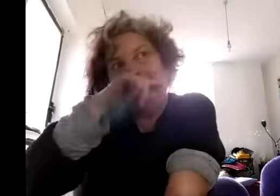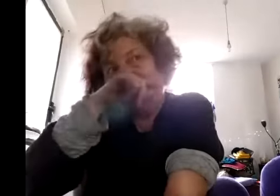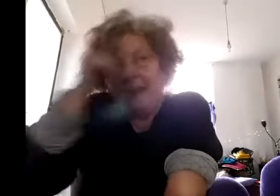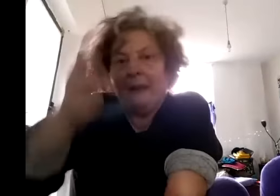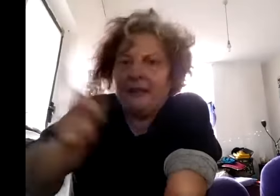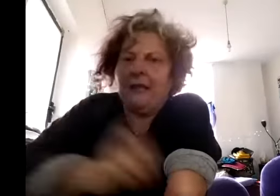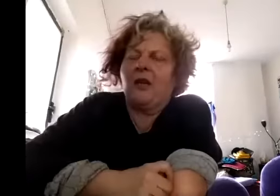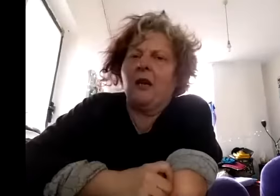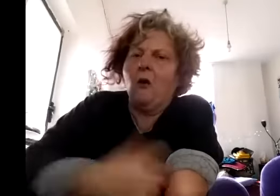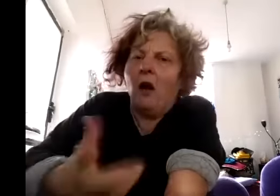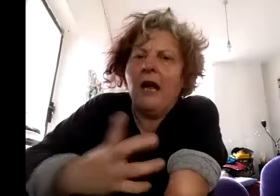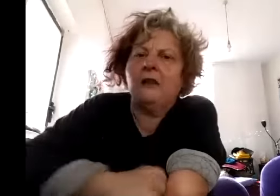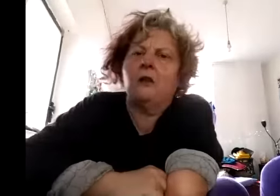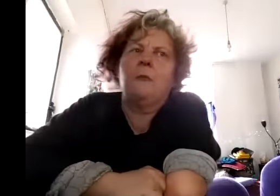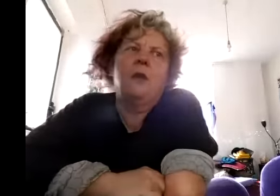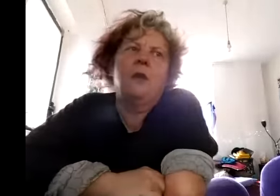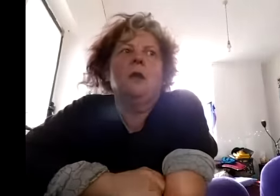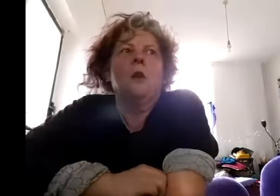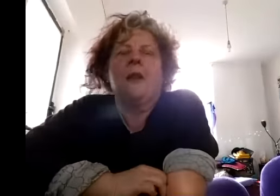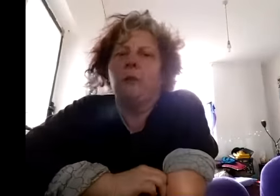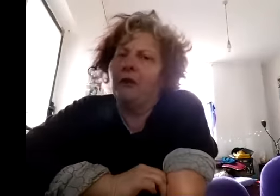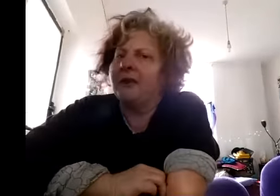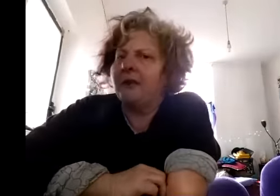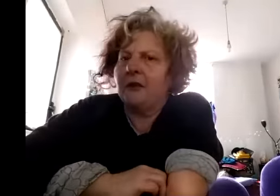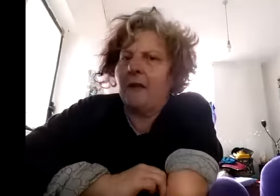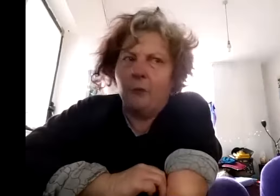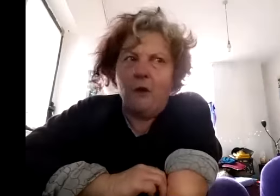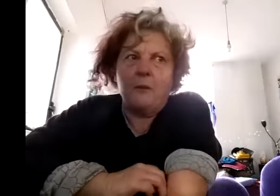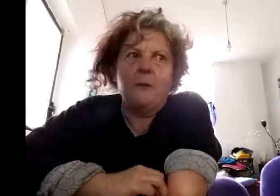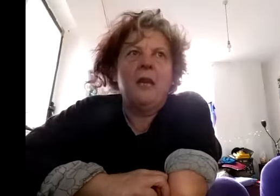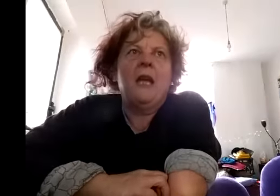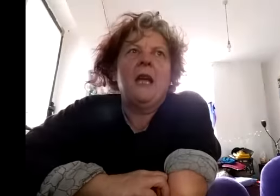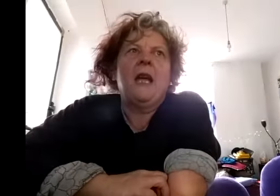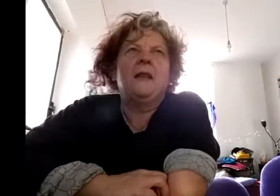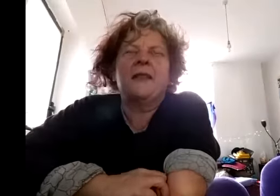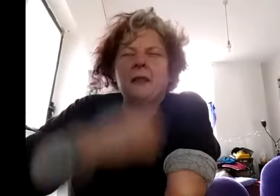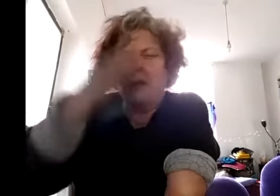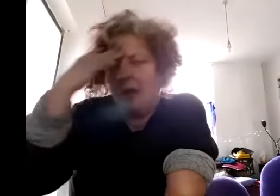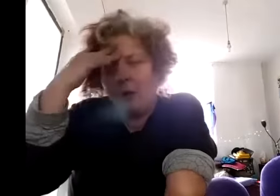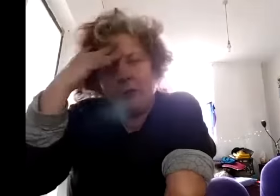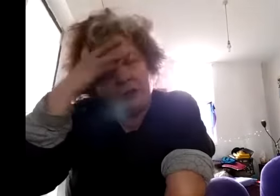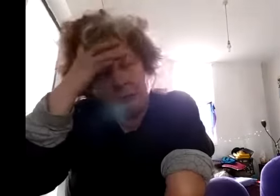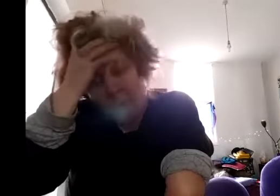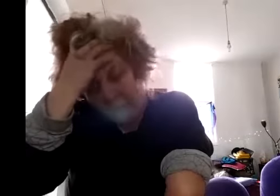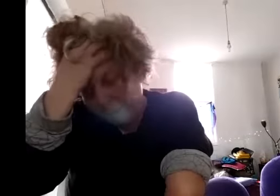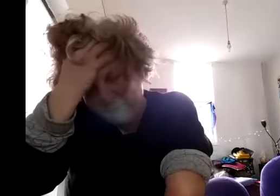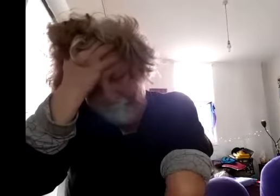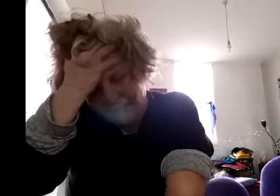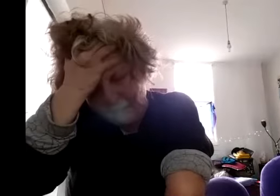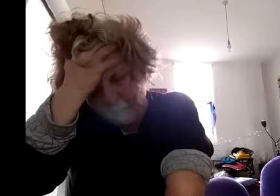and going up to him and going oh hi you know i'm the producer's like do you have a problem and i wish i could remember what he was reacting to but